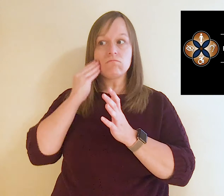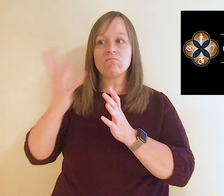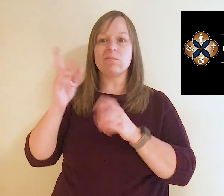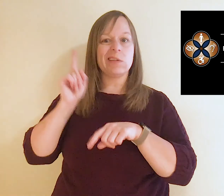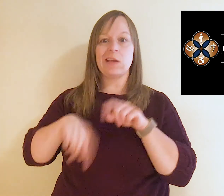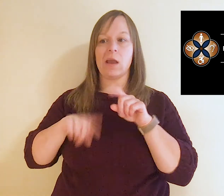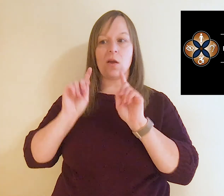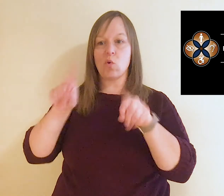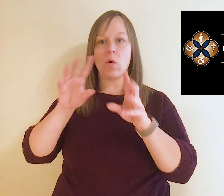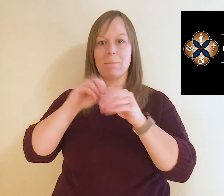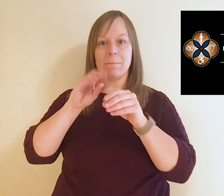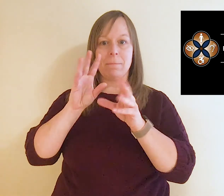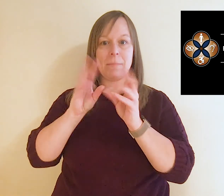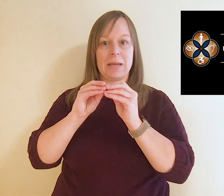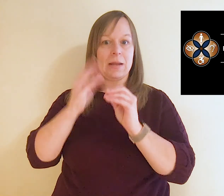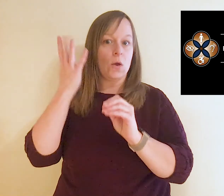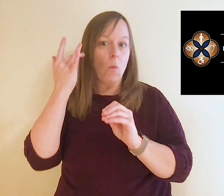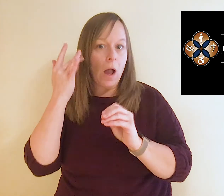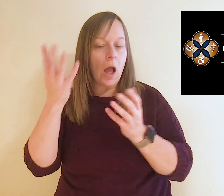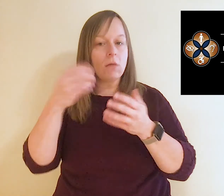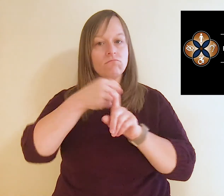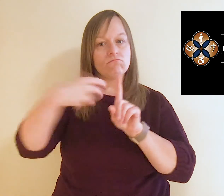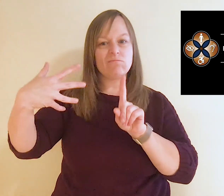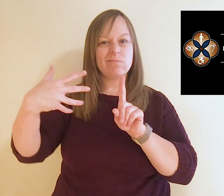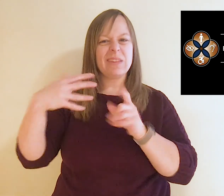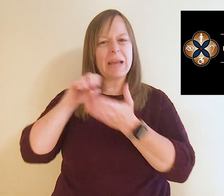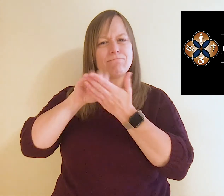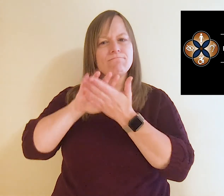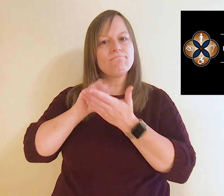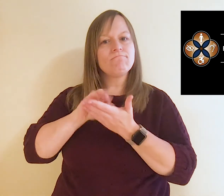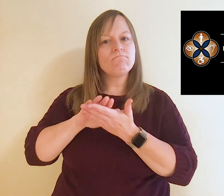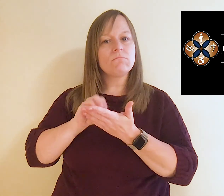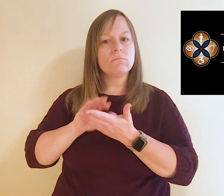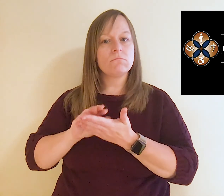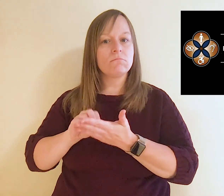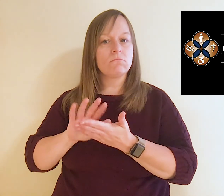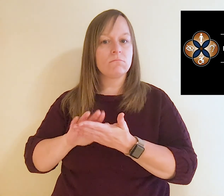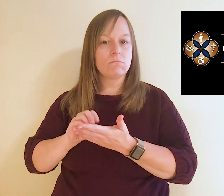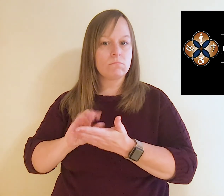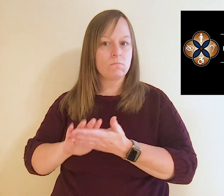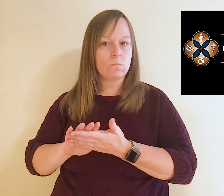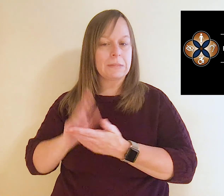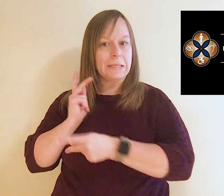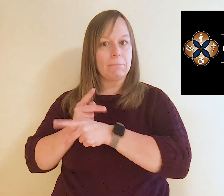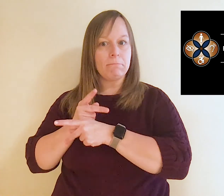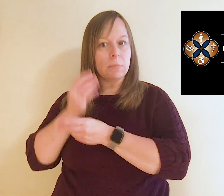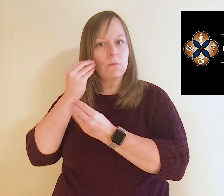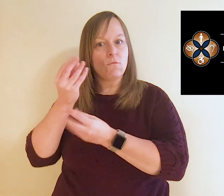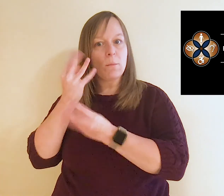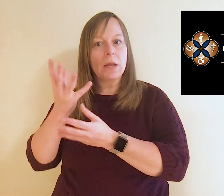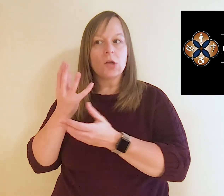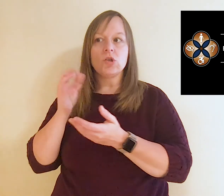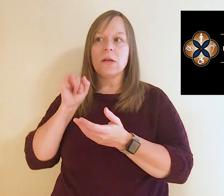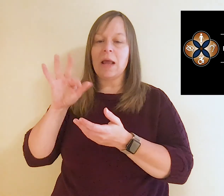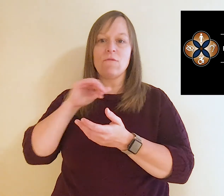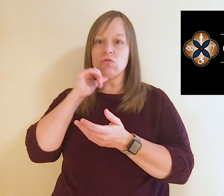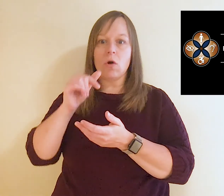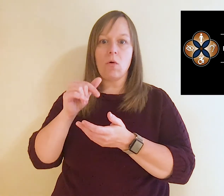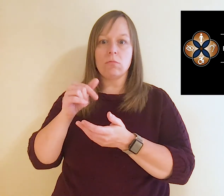that you can attend a meeting and why, just because they document all this information. So, if you don't tell